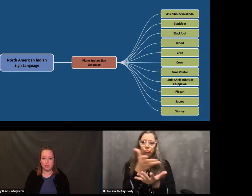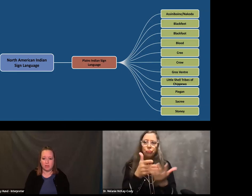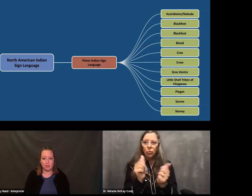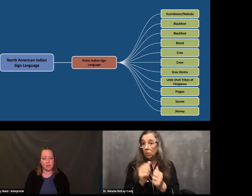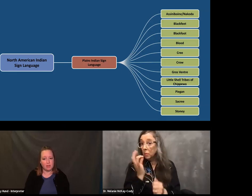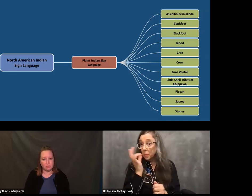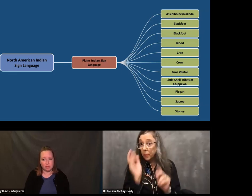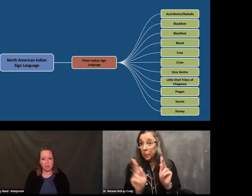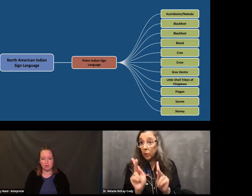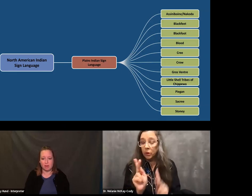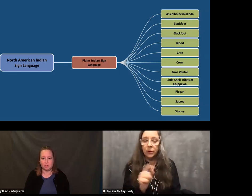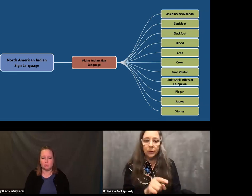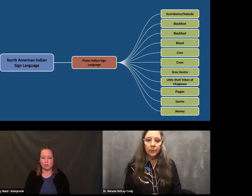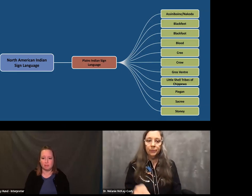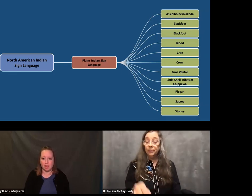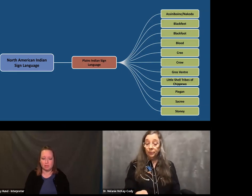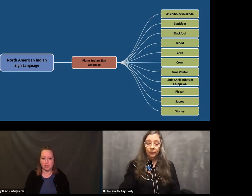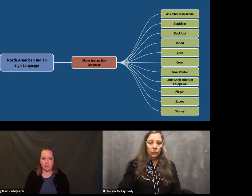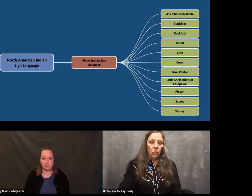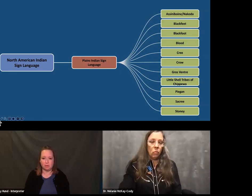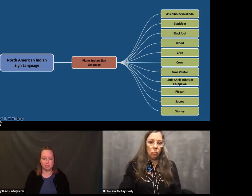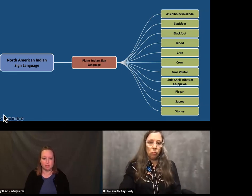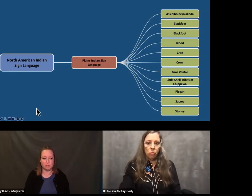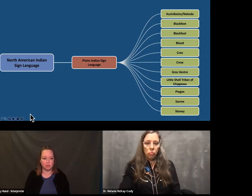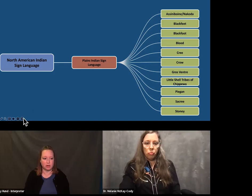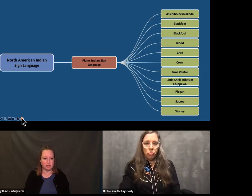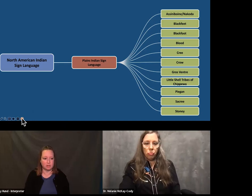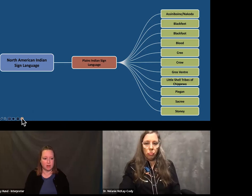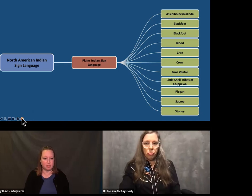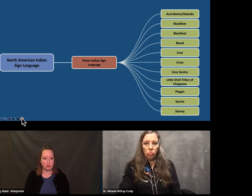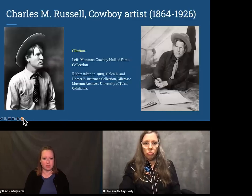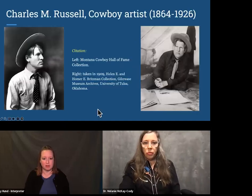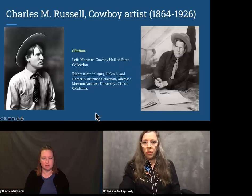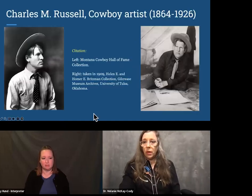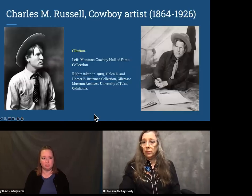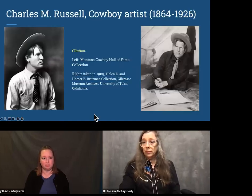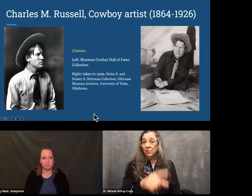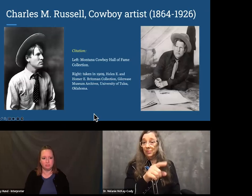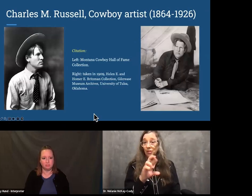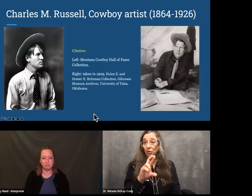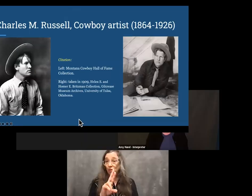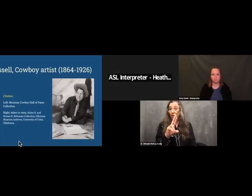The Sacree, he really interacted with a lot of native peoples during his time in Montana.